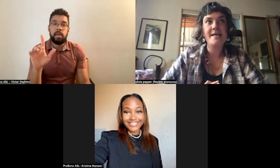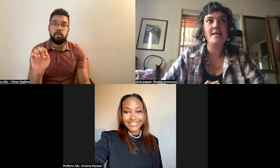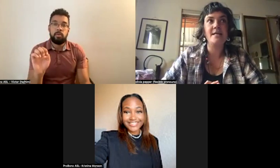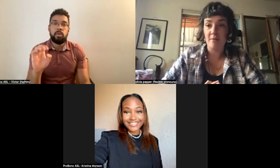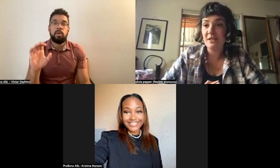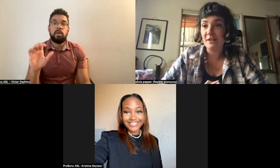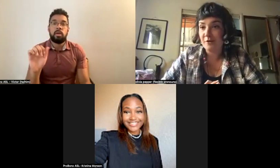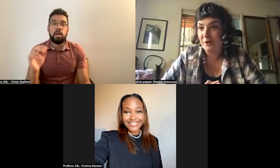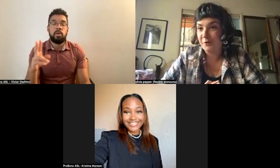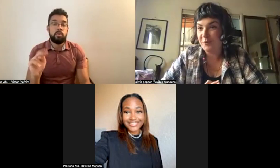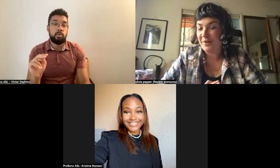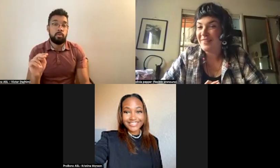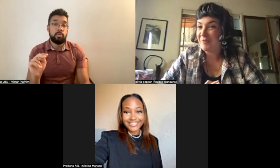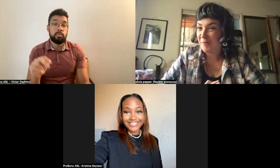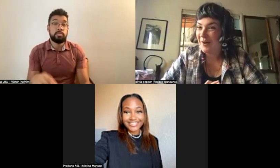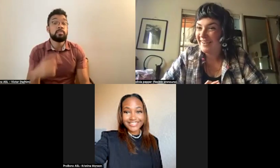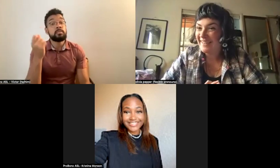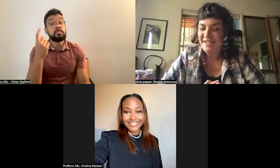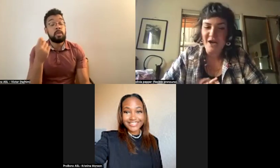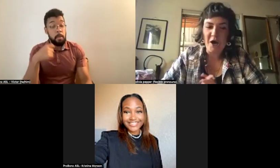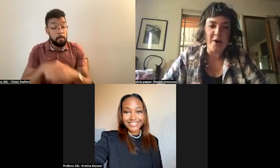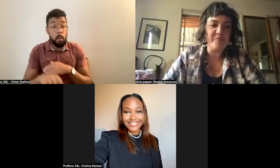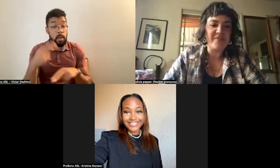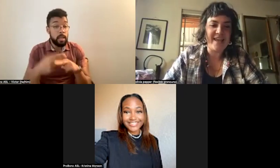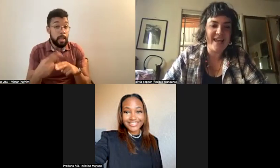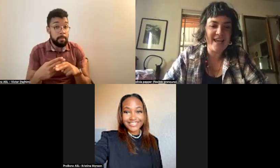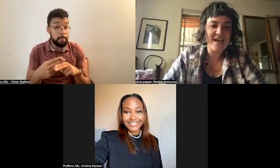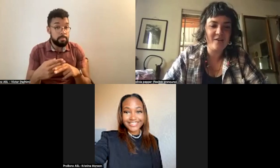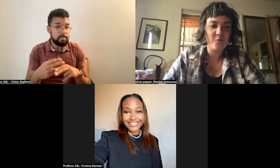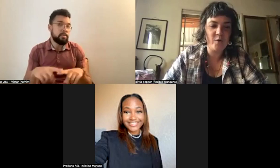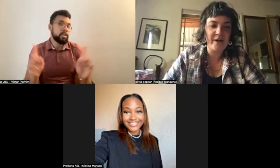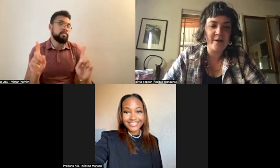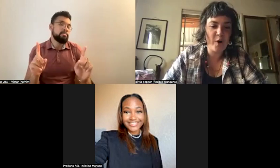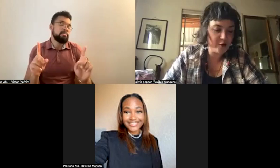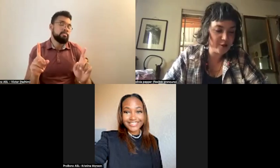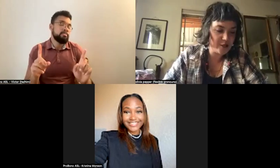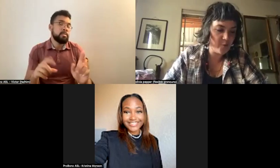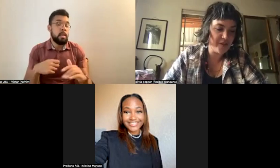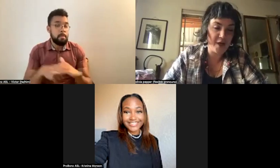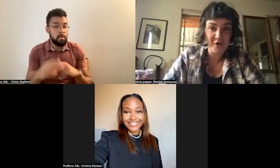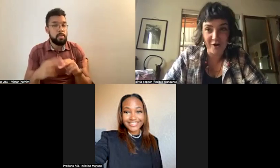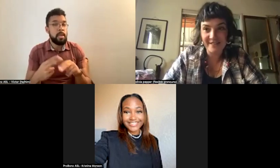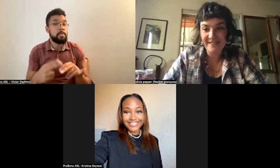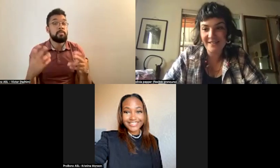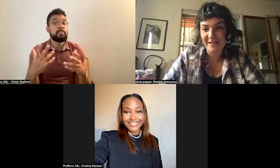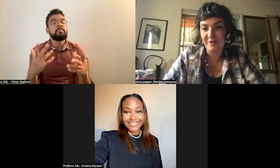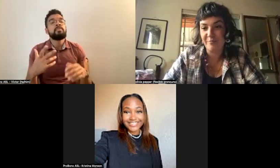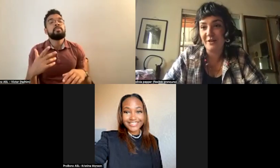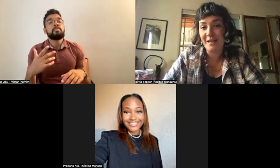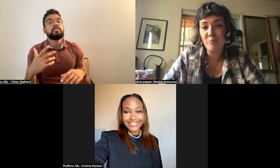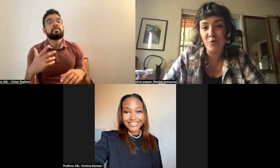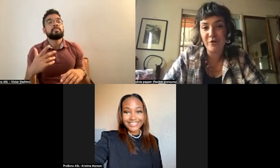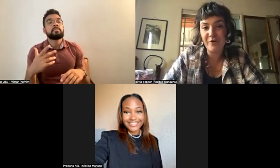named Claude Cajun when they were born. They were in partnership with another artist named